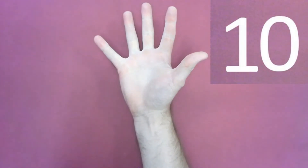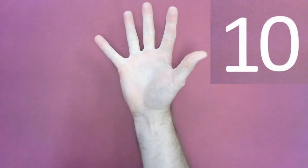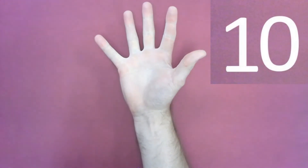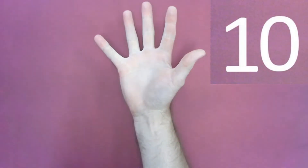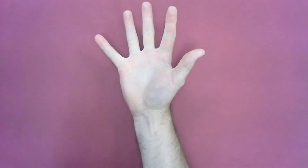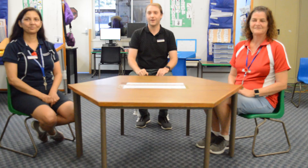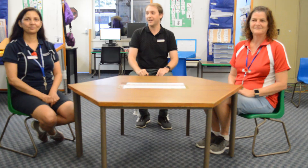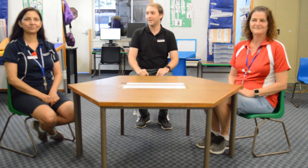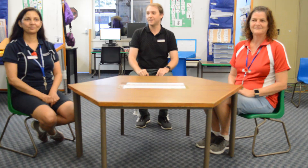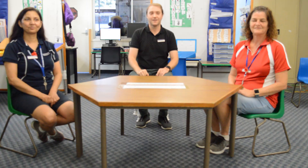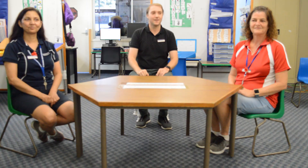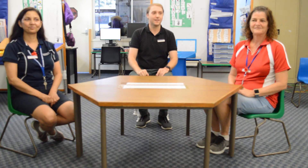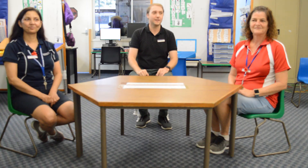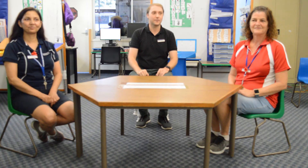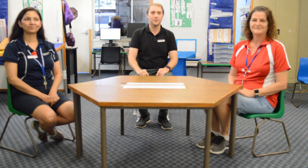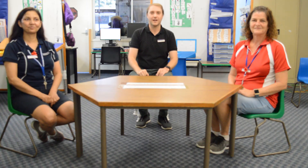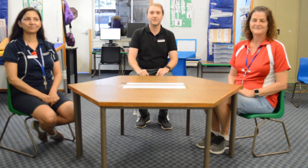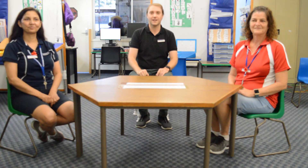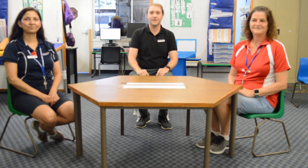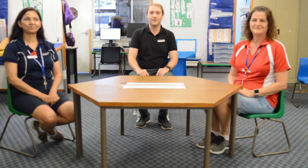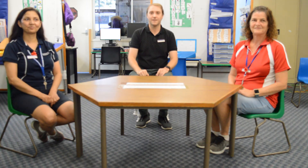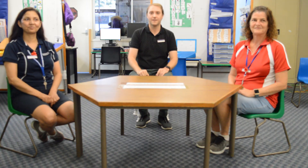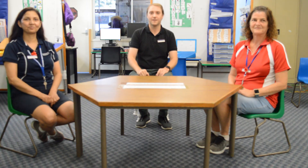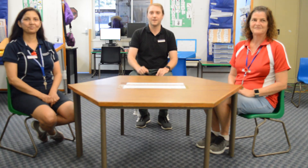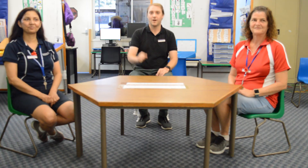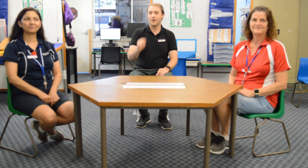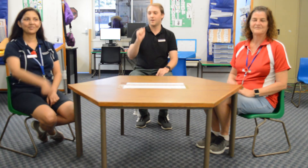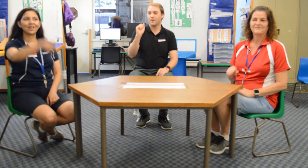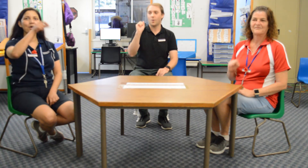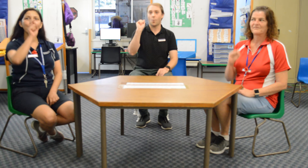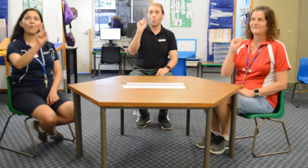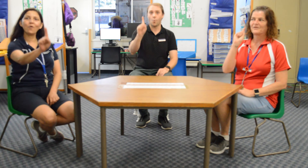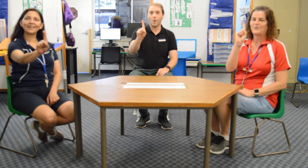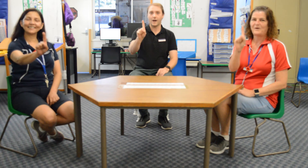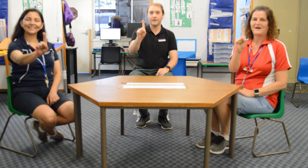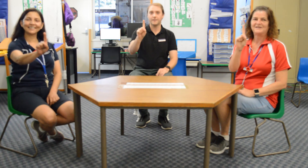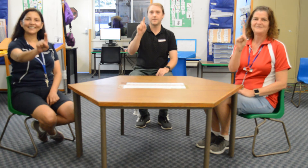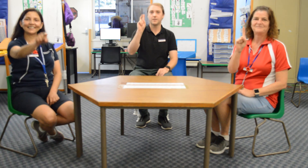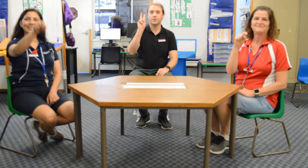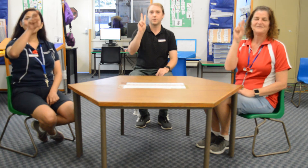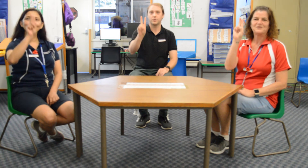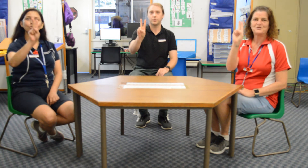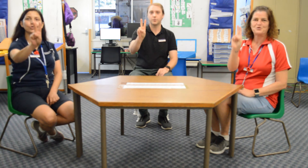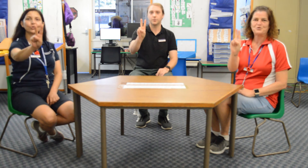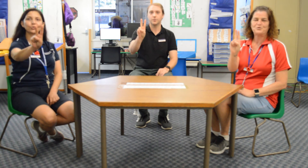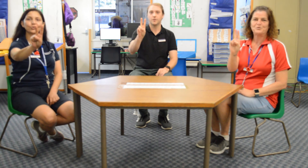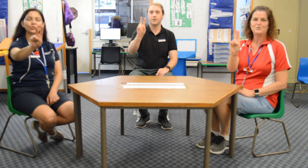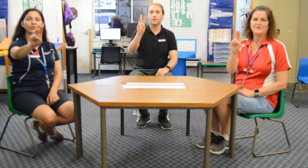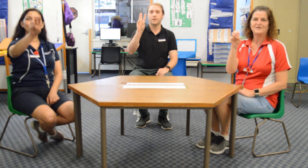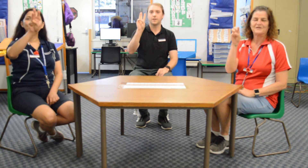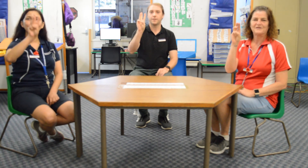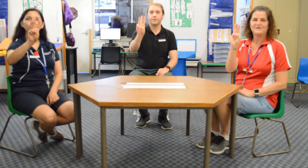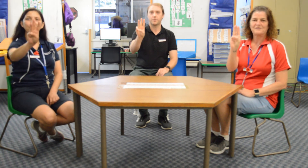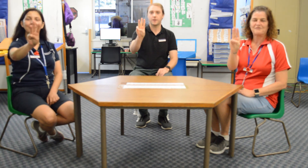Okay, let's all count together. 1, 2, 3,